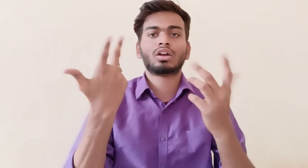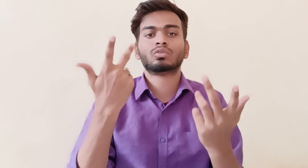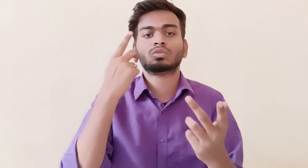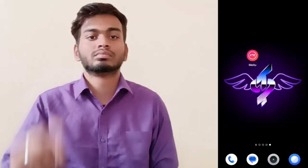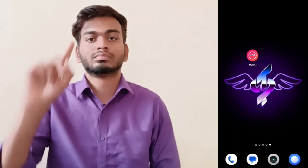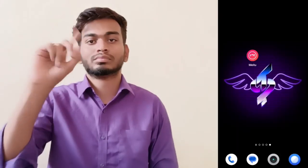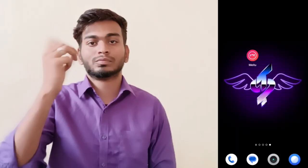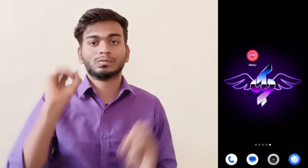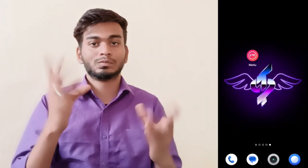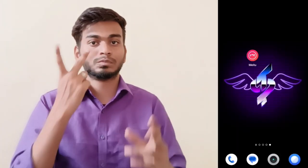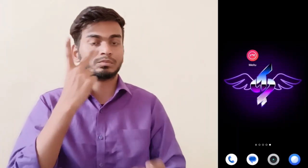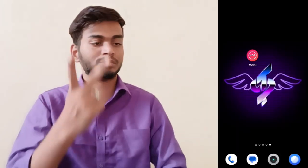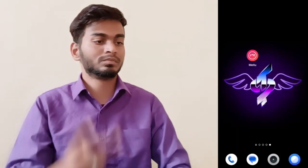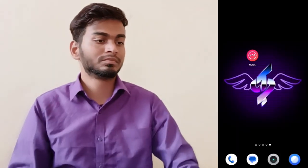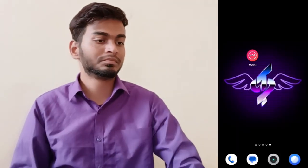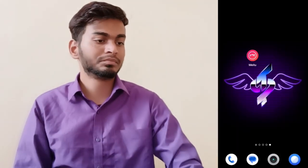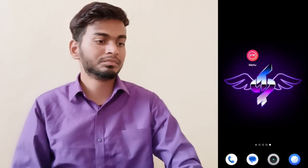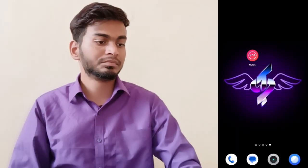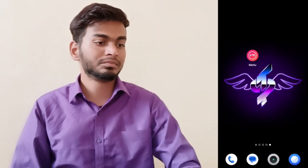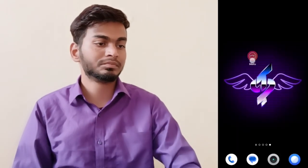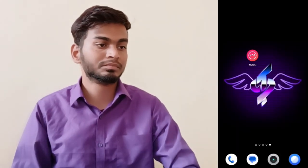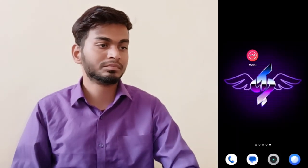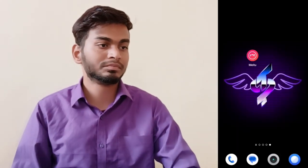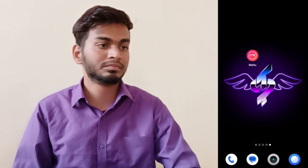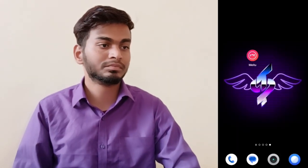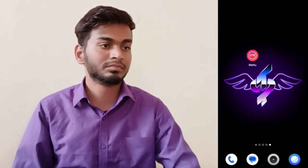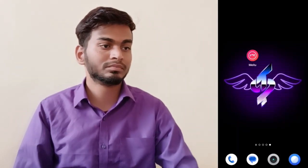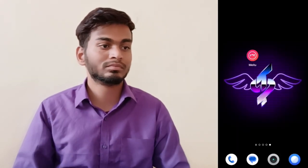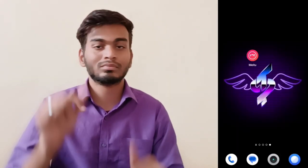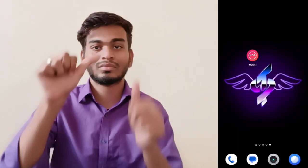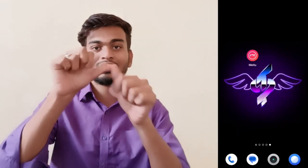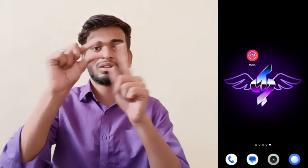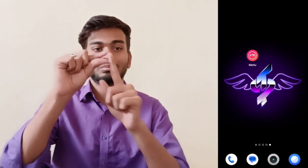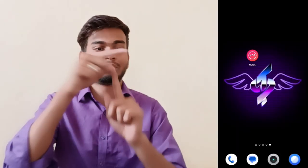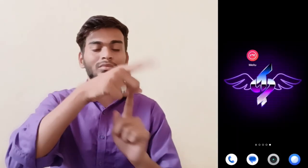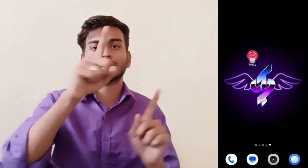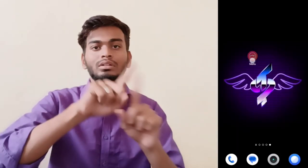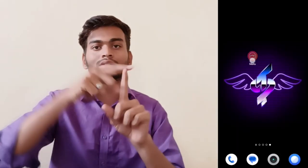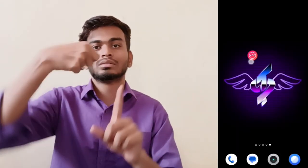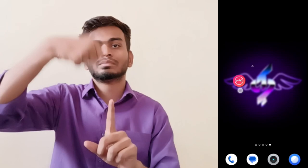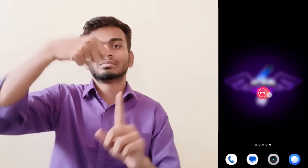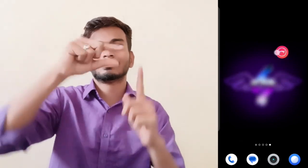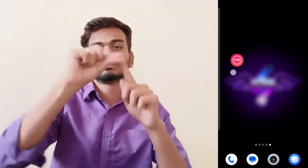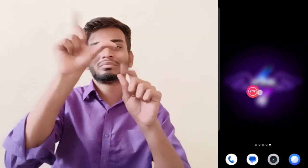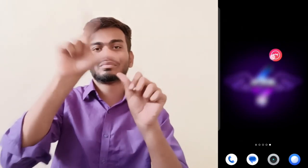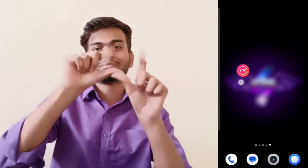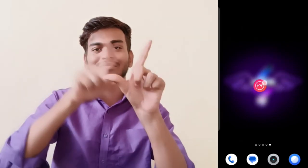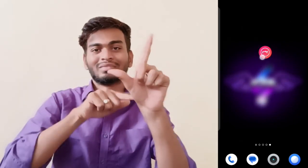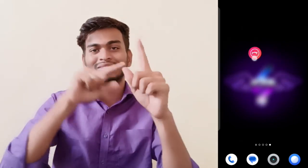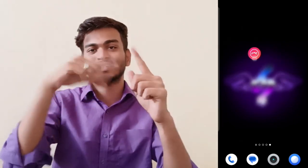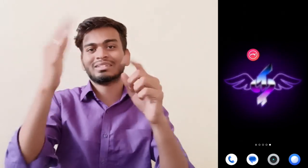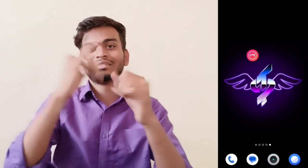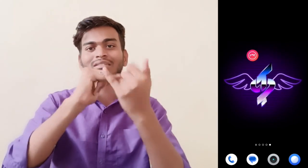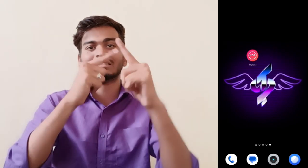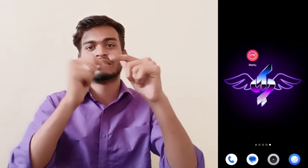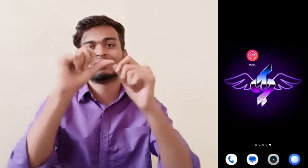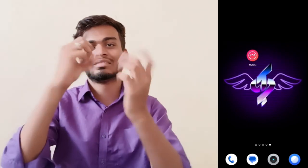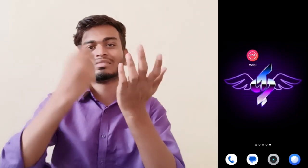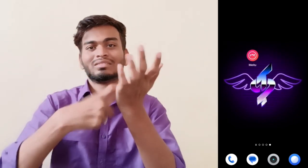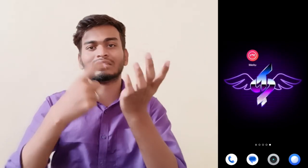first start on video app not install play store